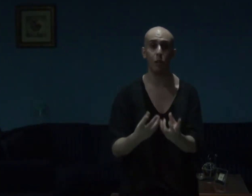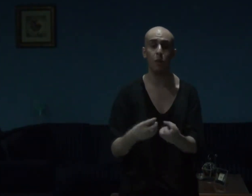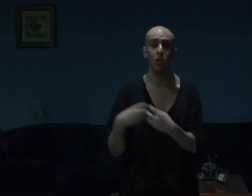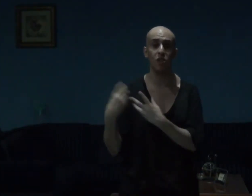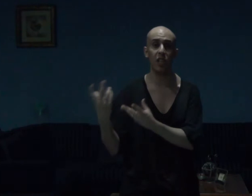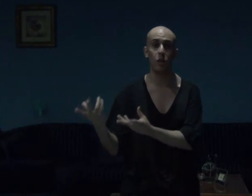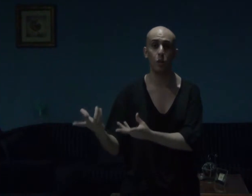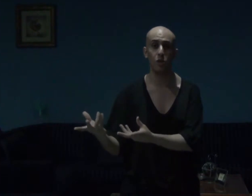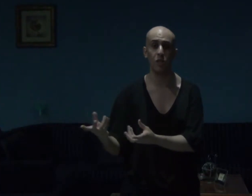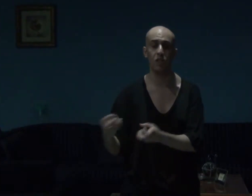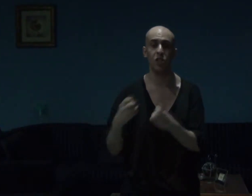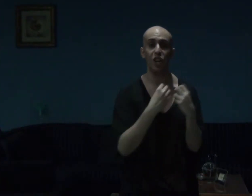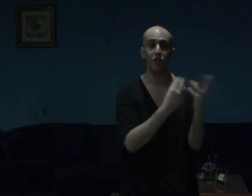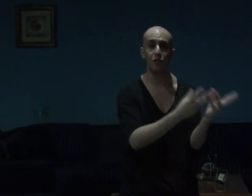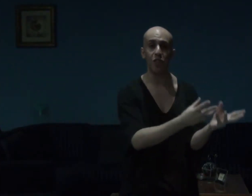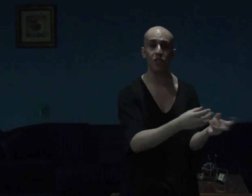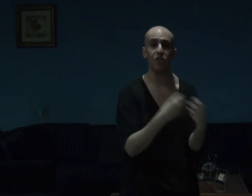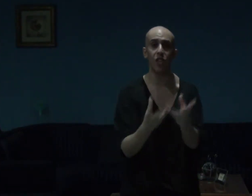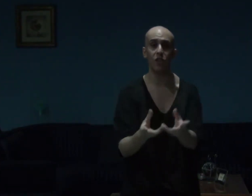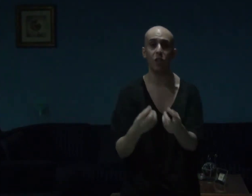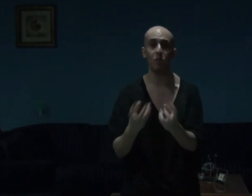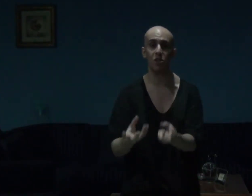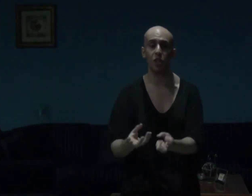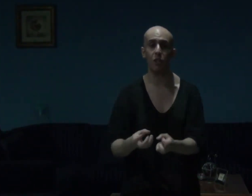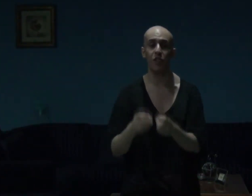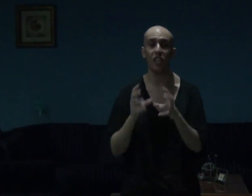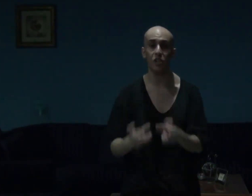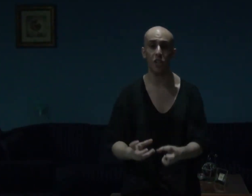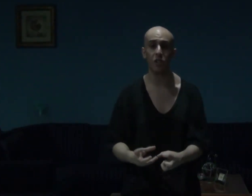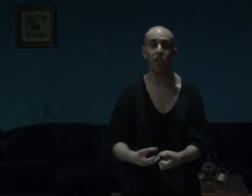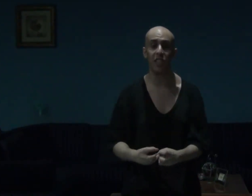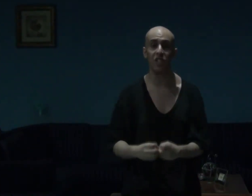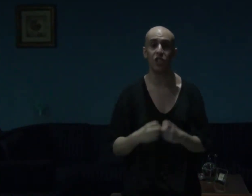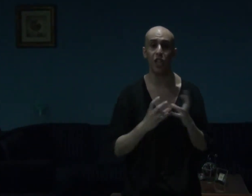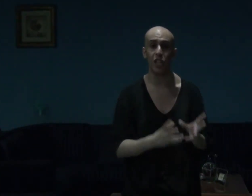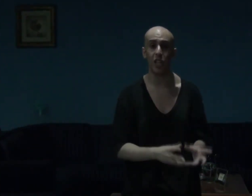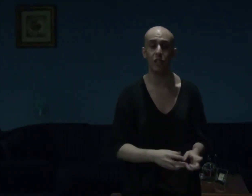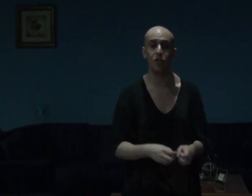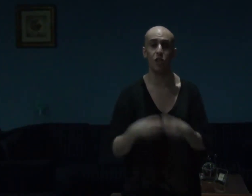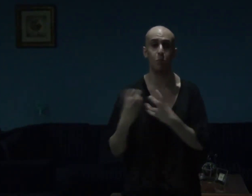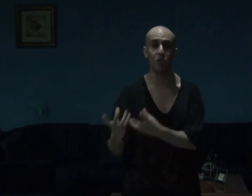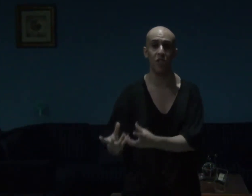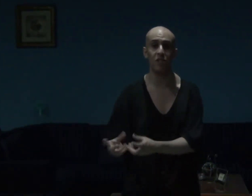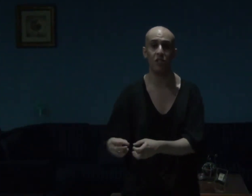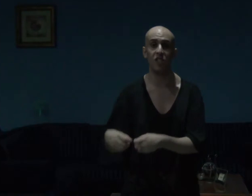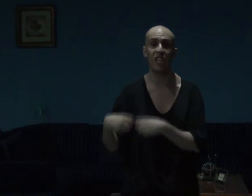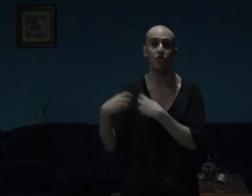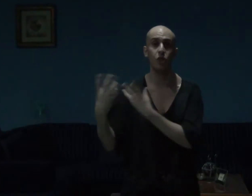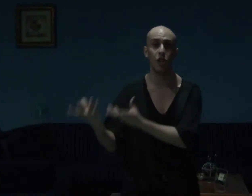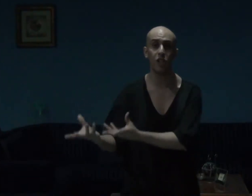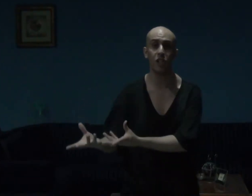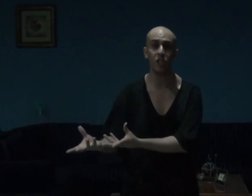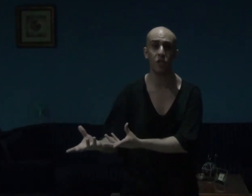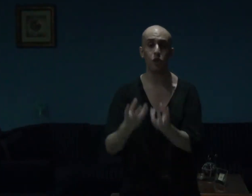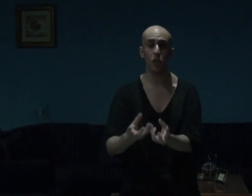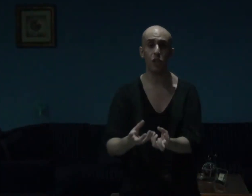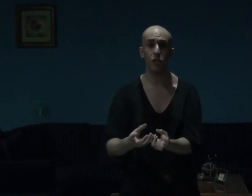her psychosis and defeat death himself, and death guys and gals is presented as darkness. Darkness,